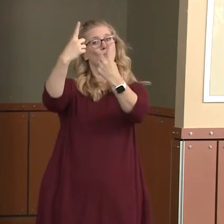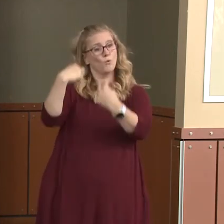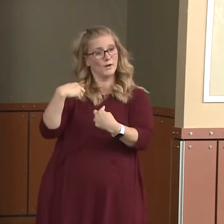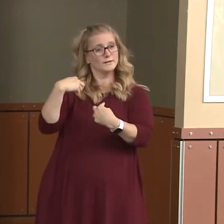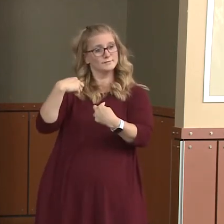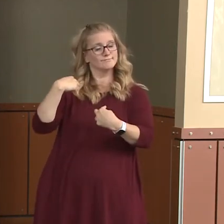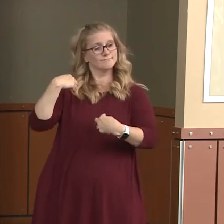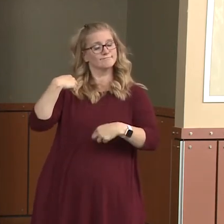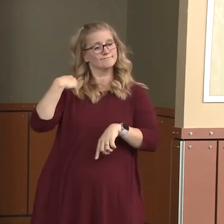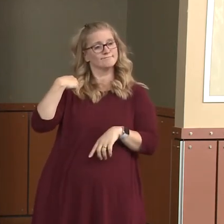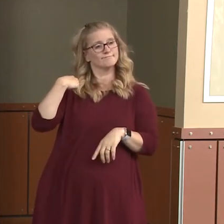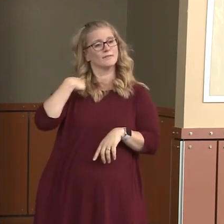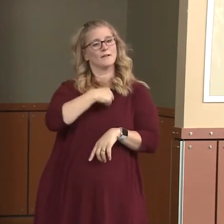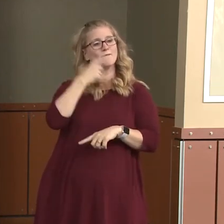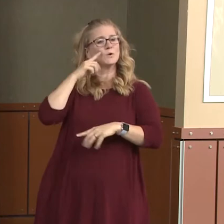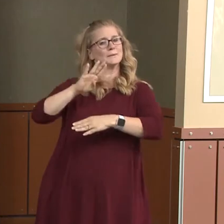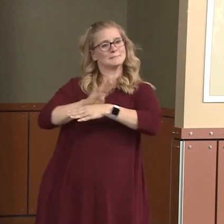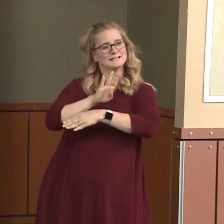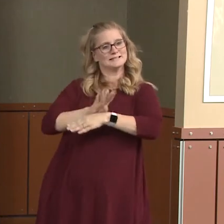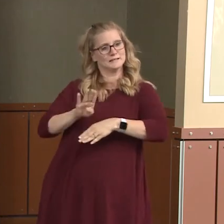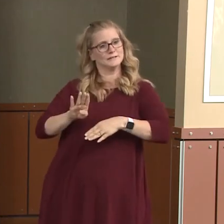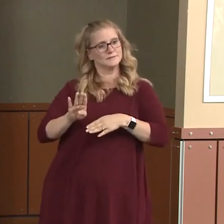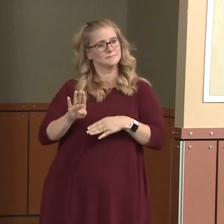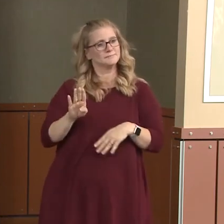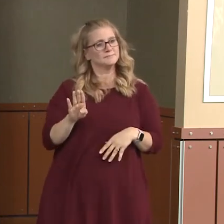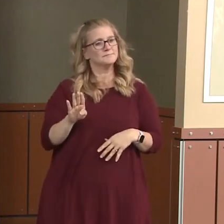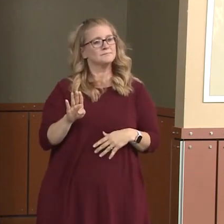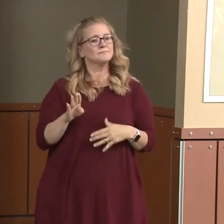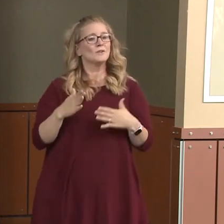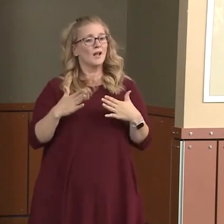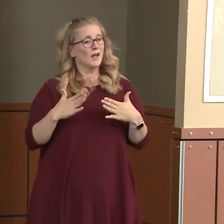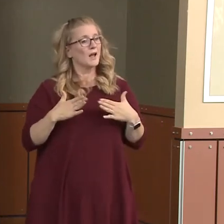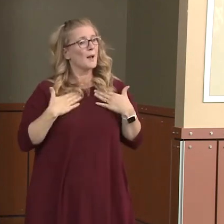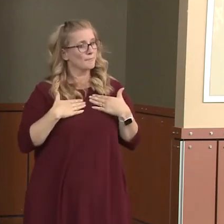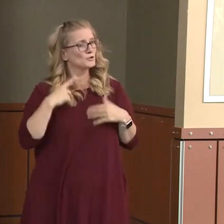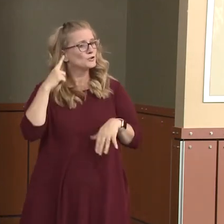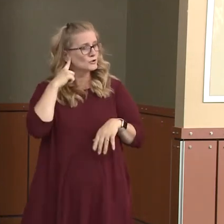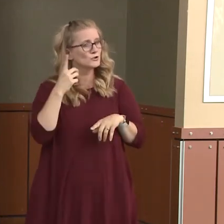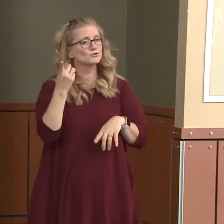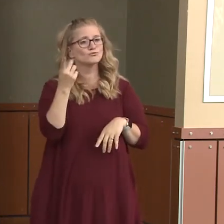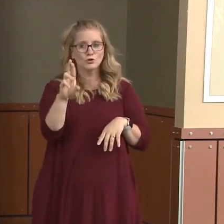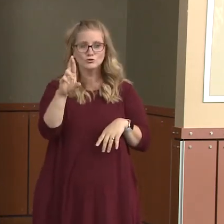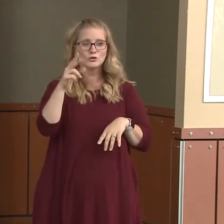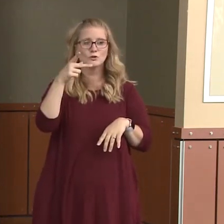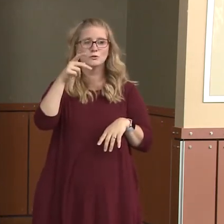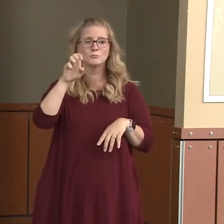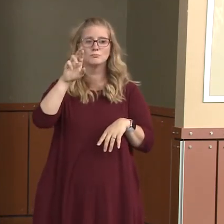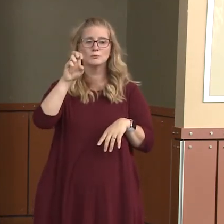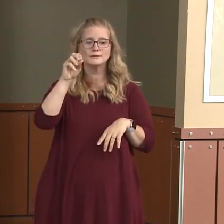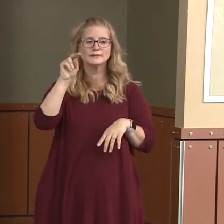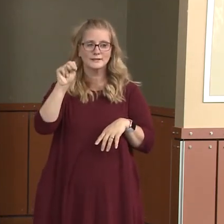But it's glad to hear that Dr. Pearson is going forward with that here.